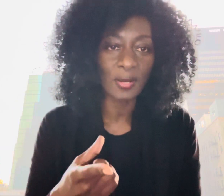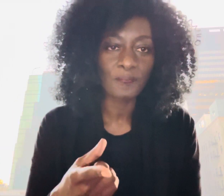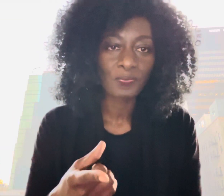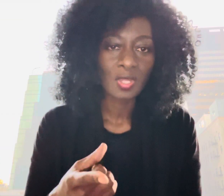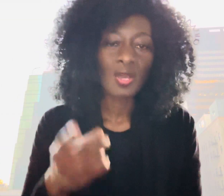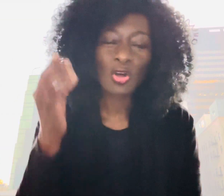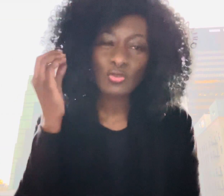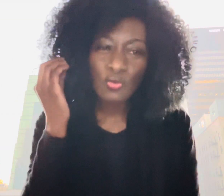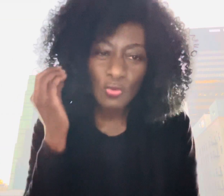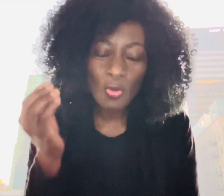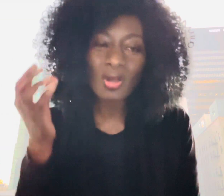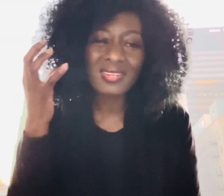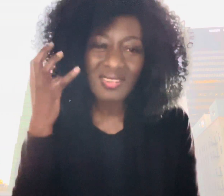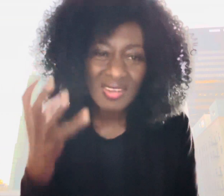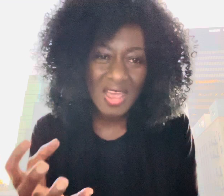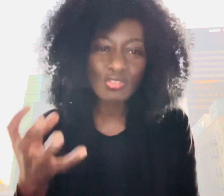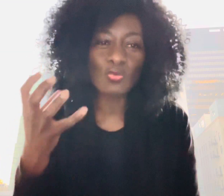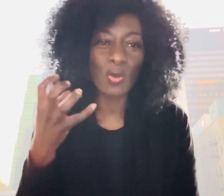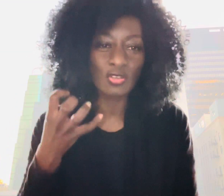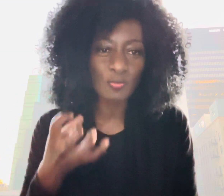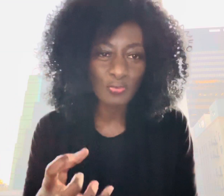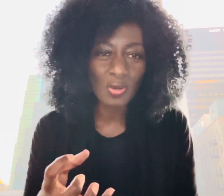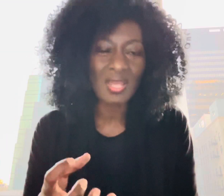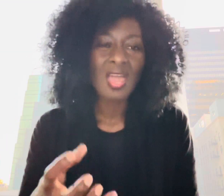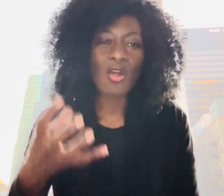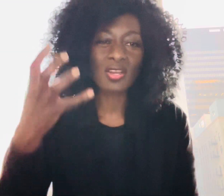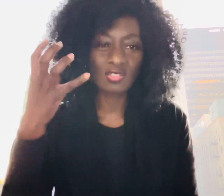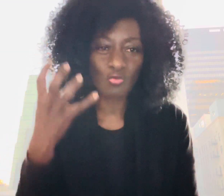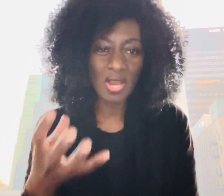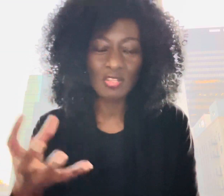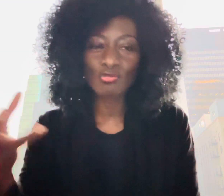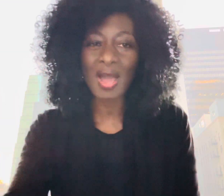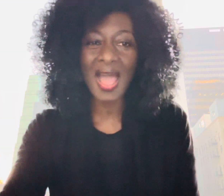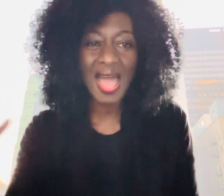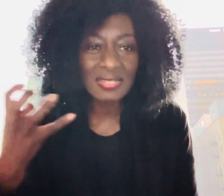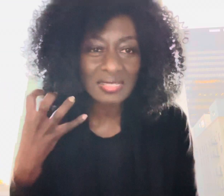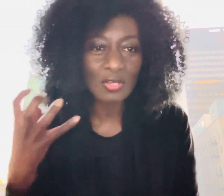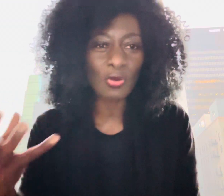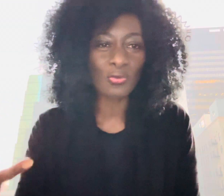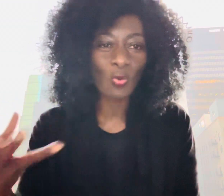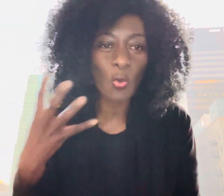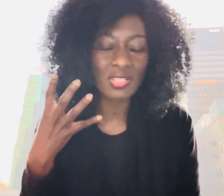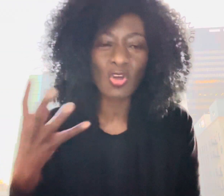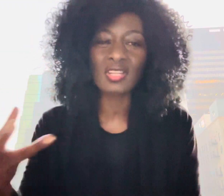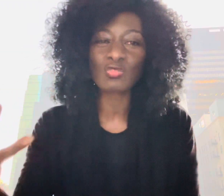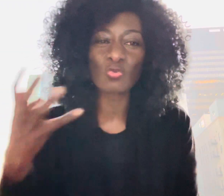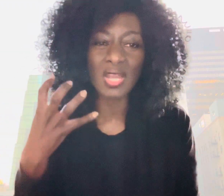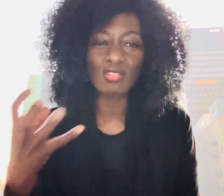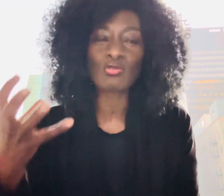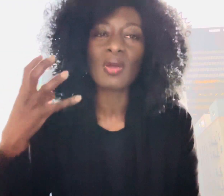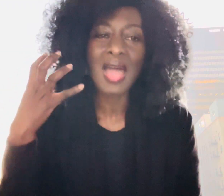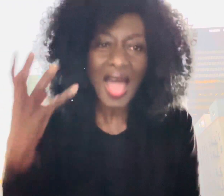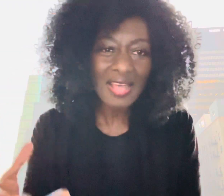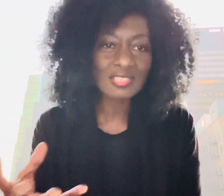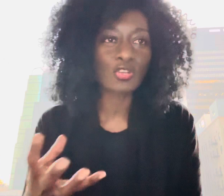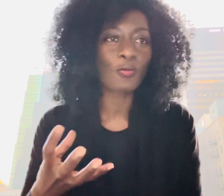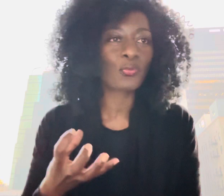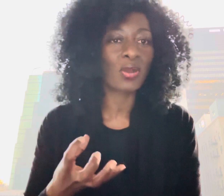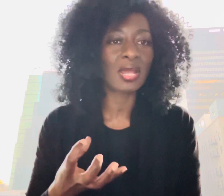God God hears you when you pray God is ready to answer your request God is ready to answer your prayer